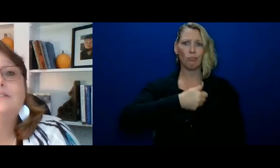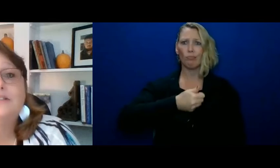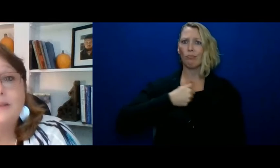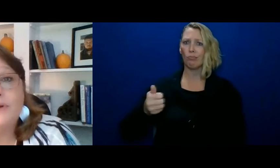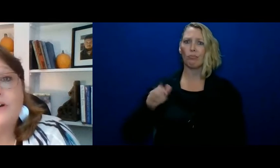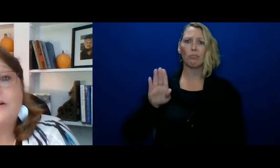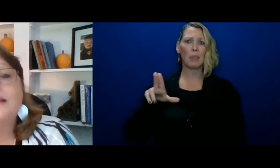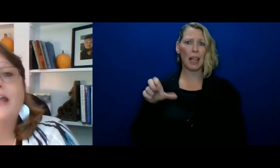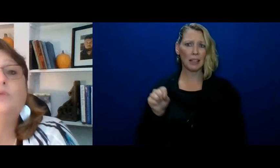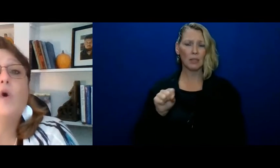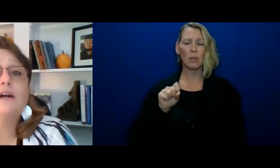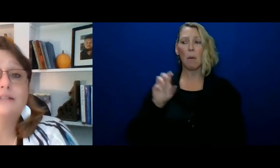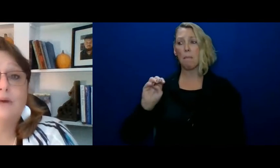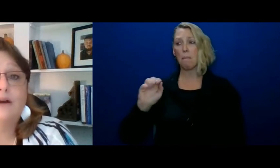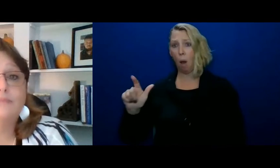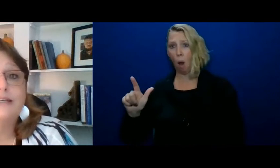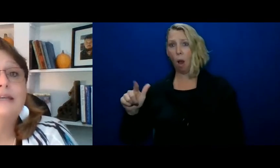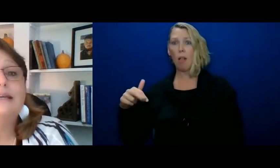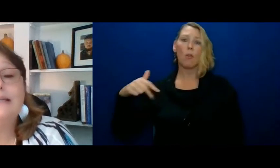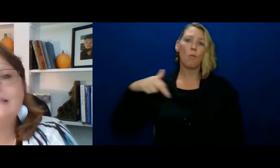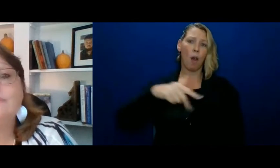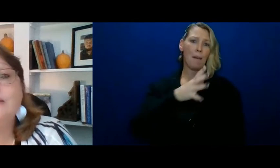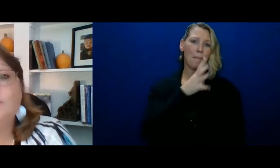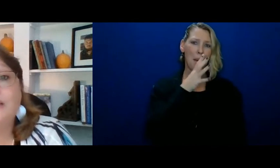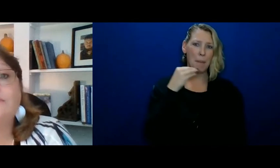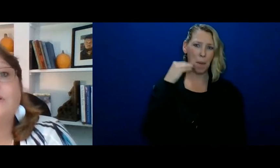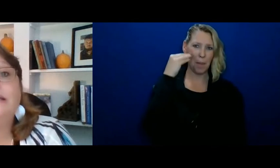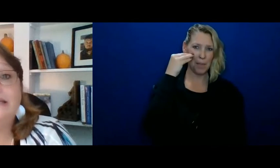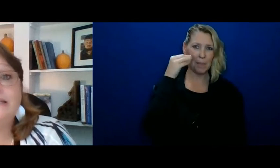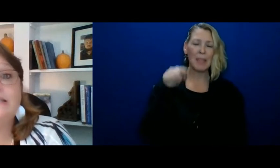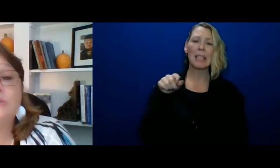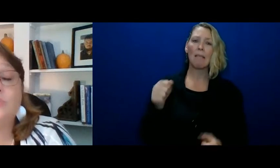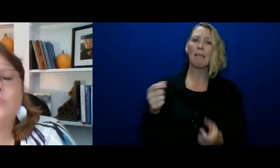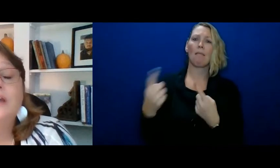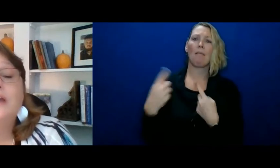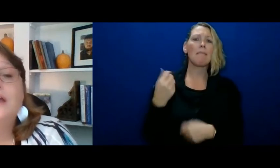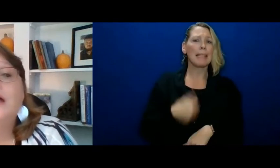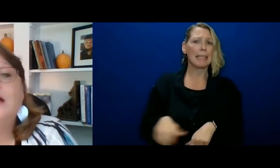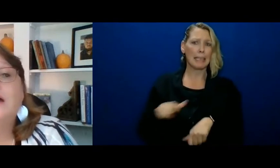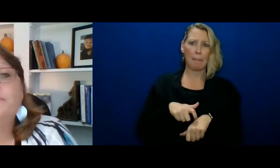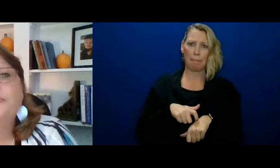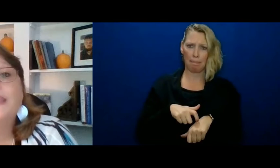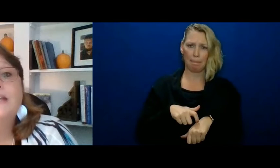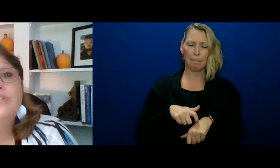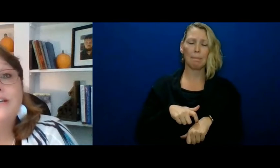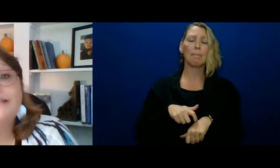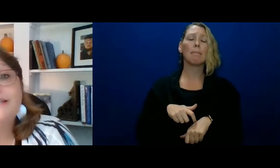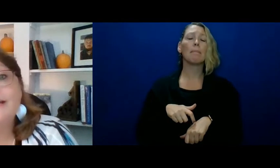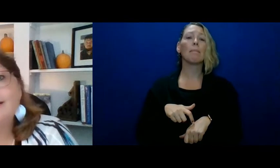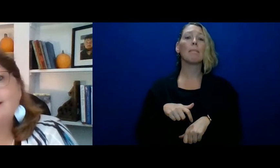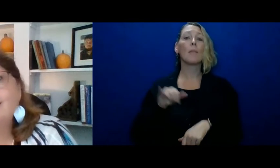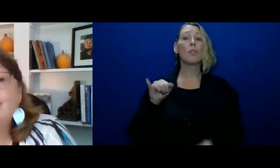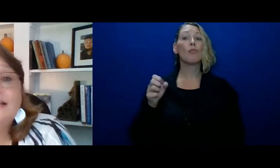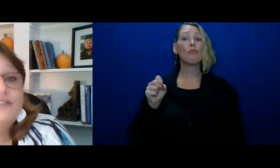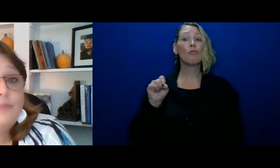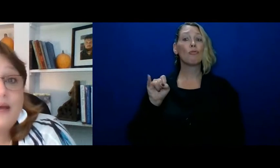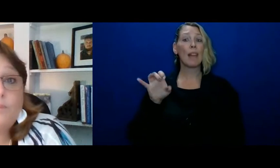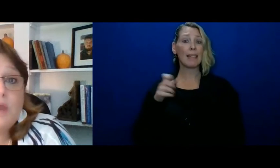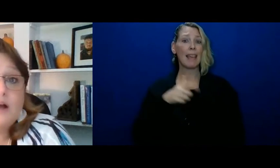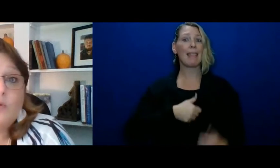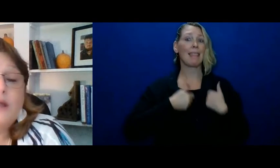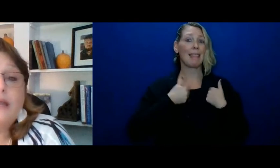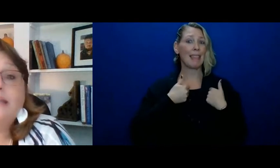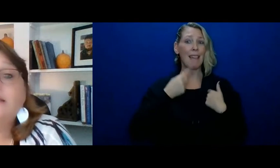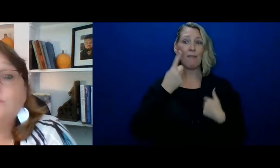bus to the mall and walk to mom's. He can get to me whenever he needs to. Jesse, as I said, he lives